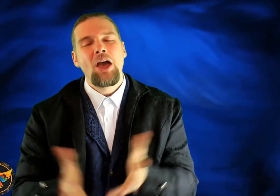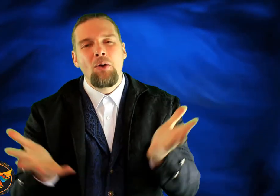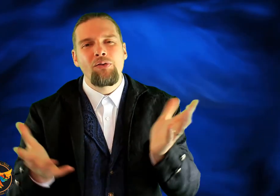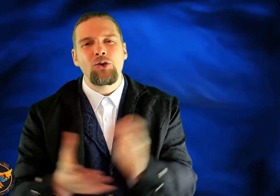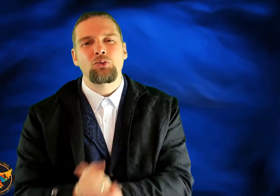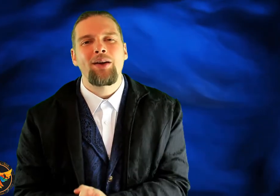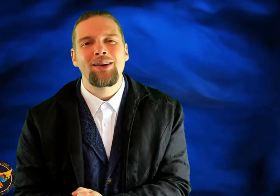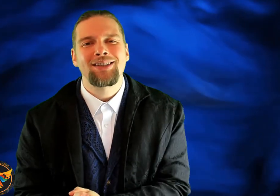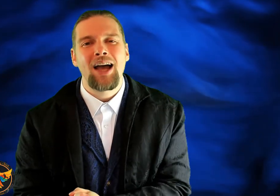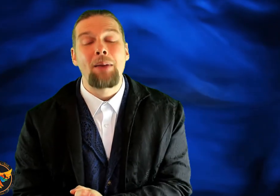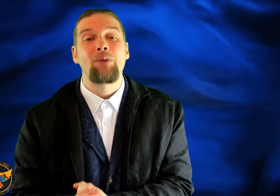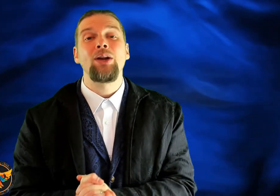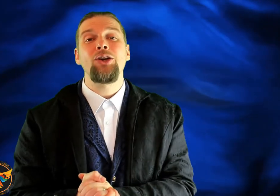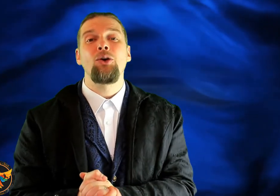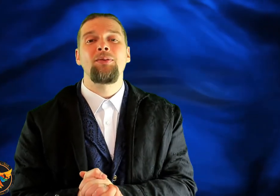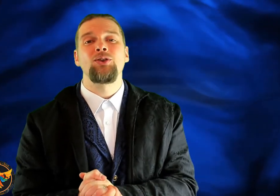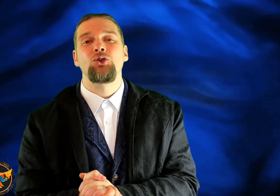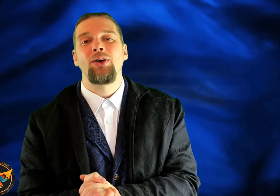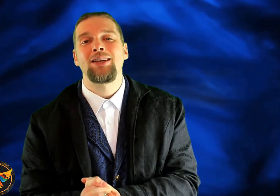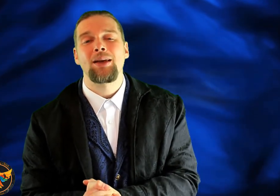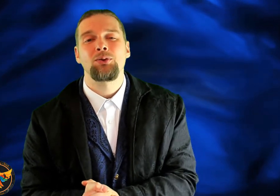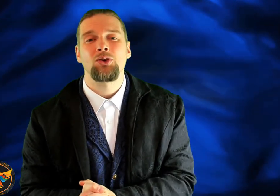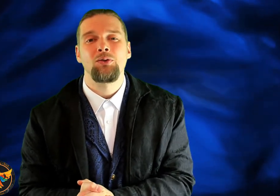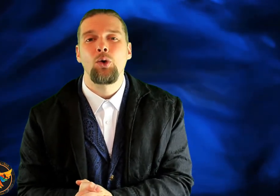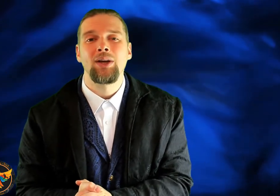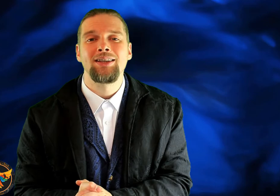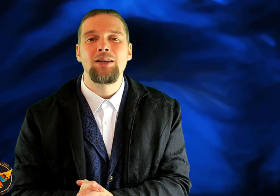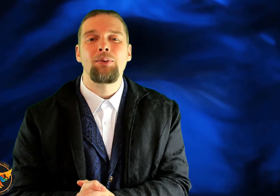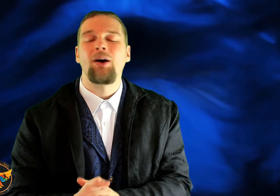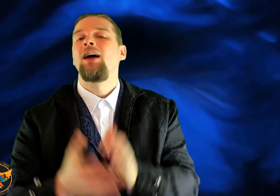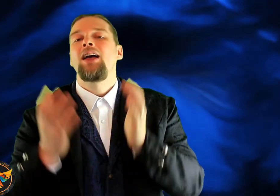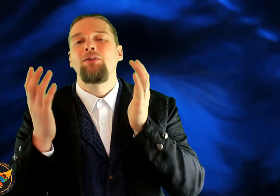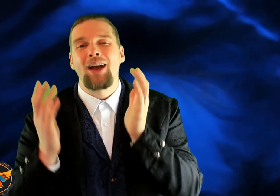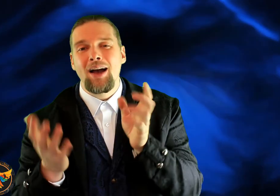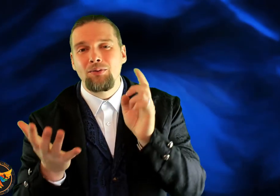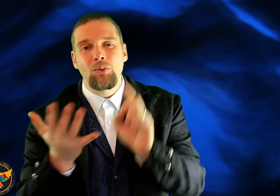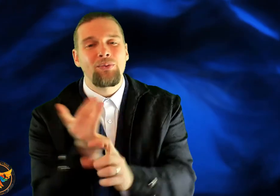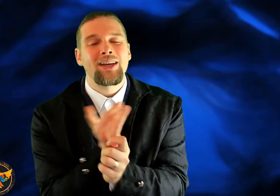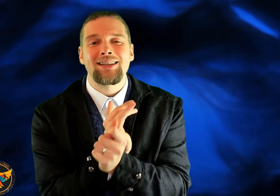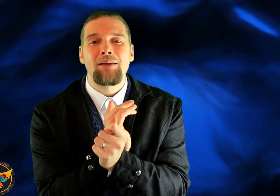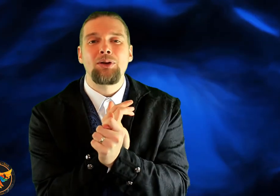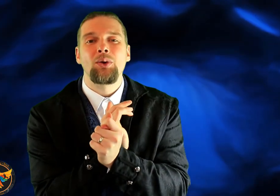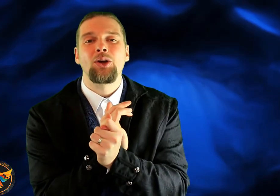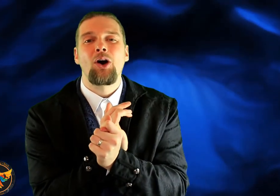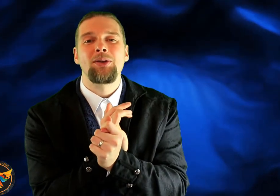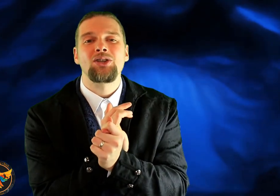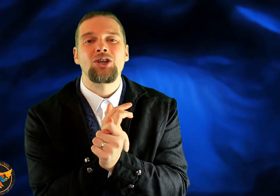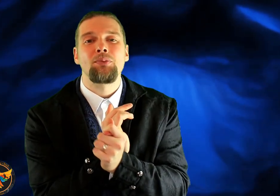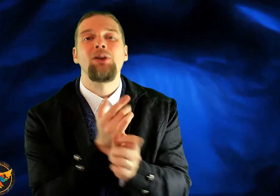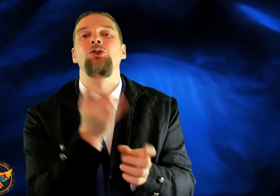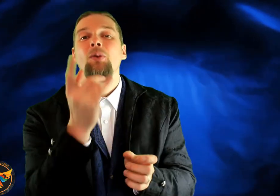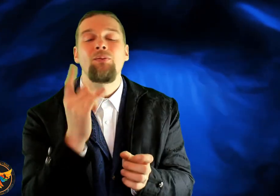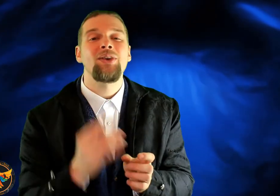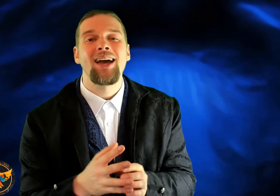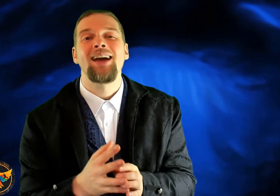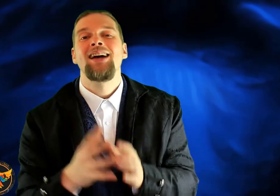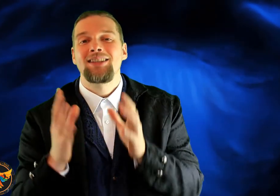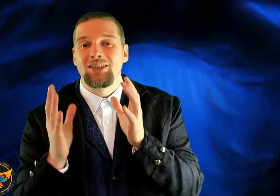Well, folks, we are out of time. I really hope you've enjoyed this episode of Going Deeper. If you have, don't forget to let me know in the comments section below. Don't forget to